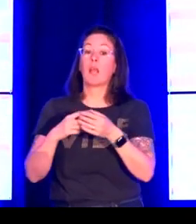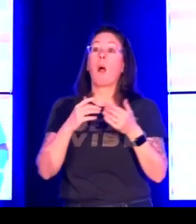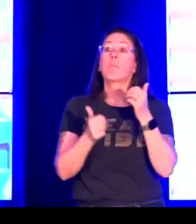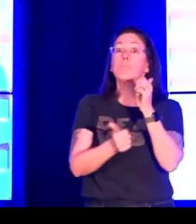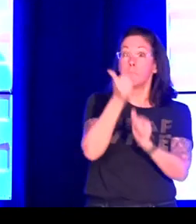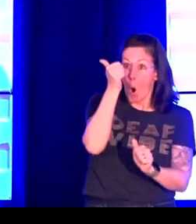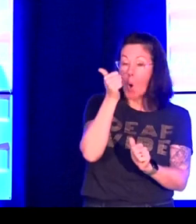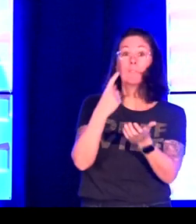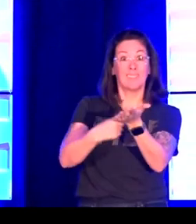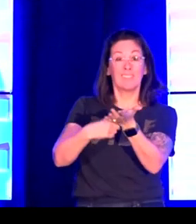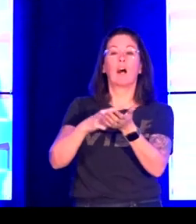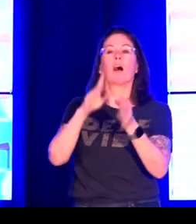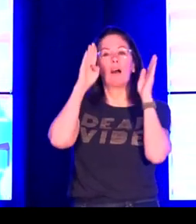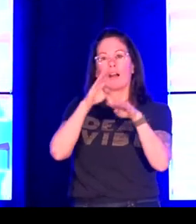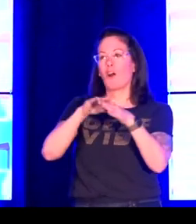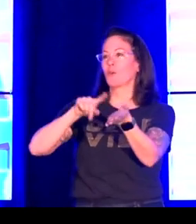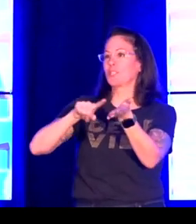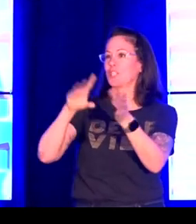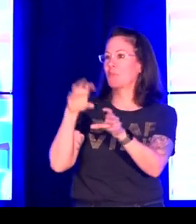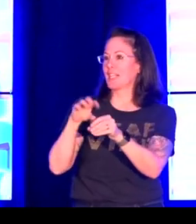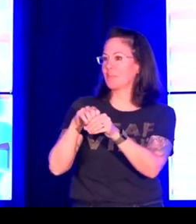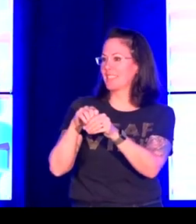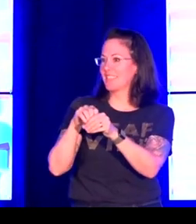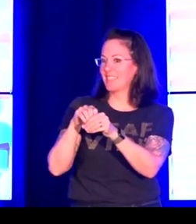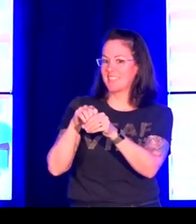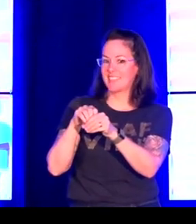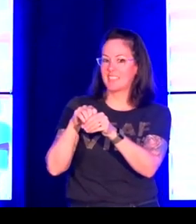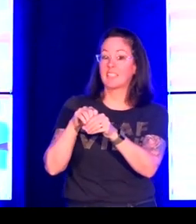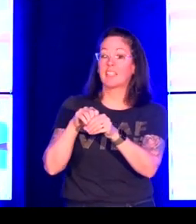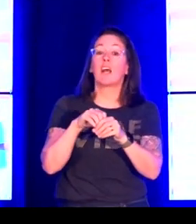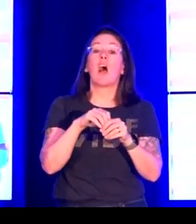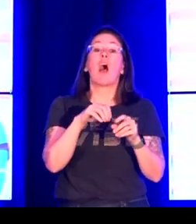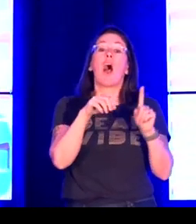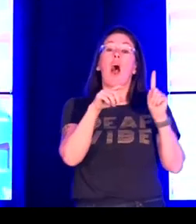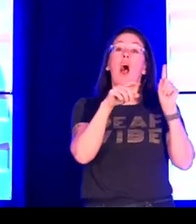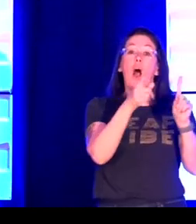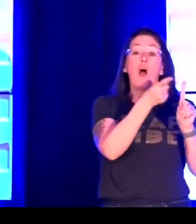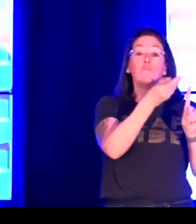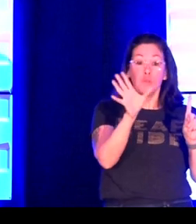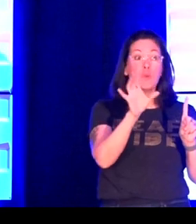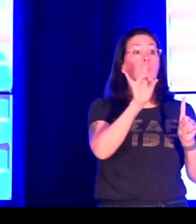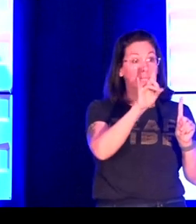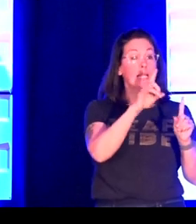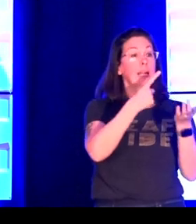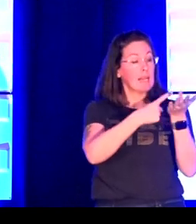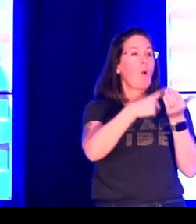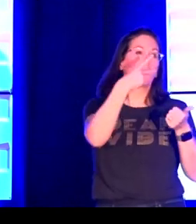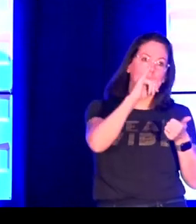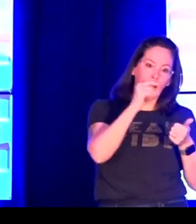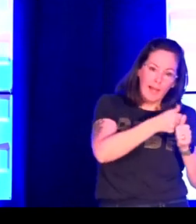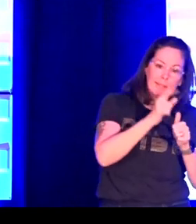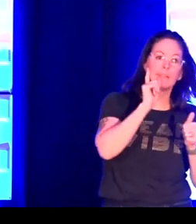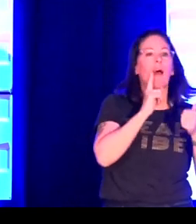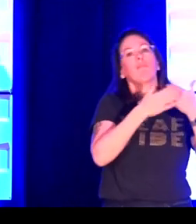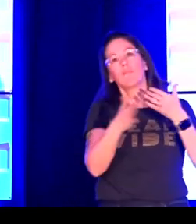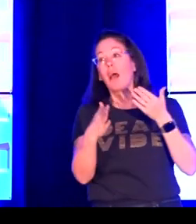in six cases there was no discussion of it at all most of them discussed it related to the research participants